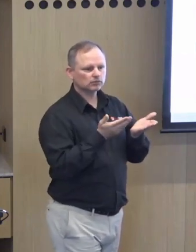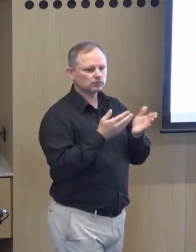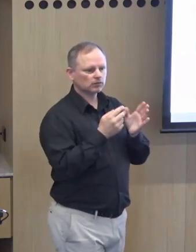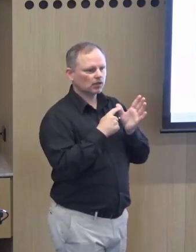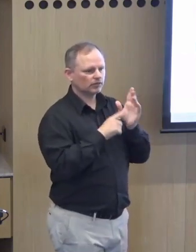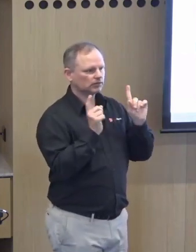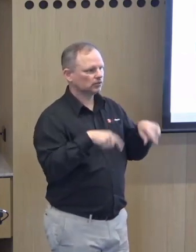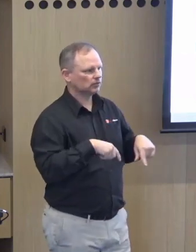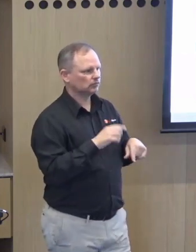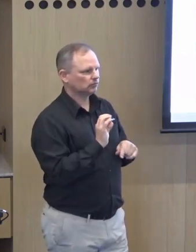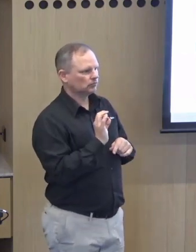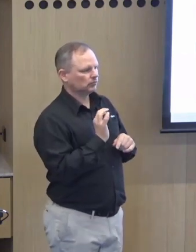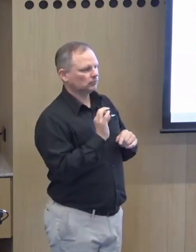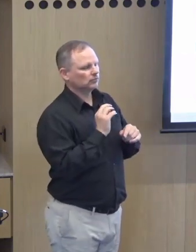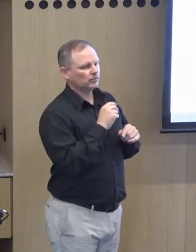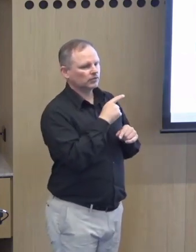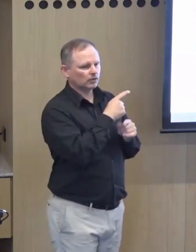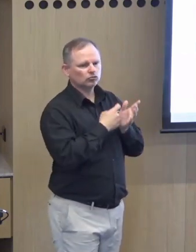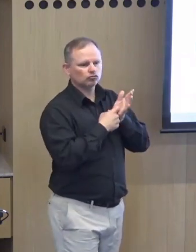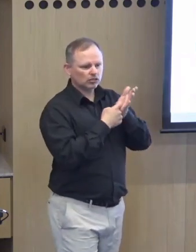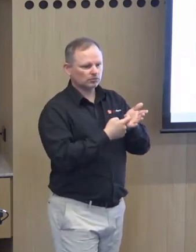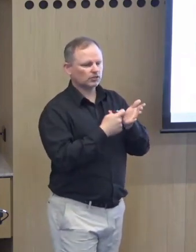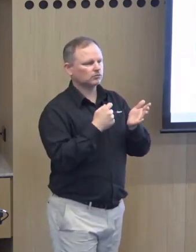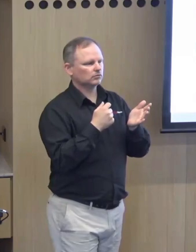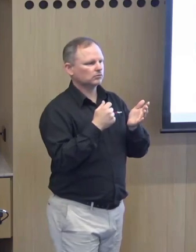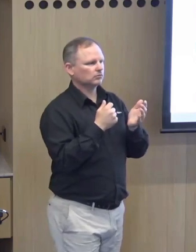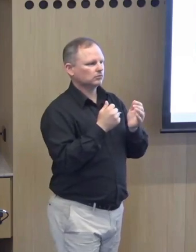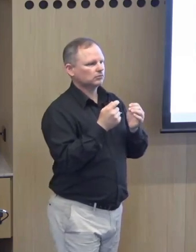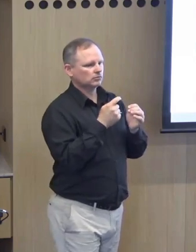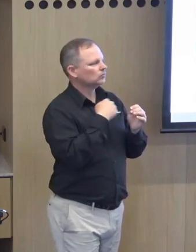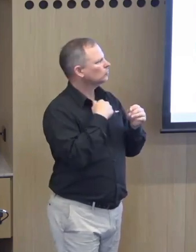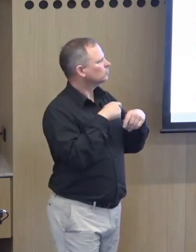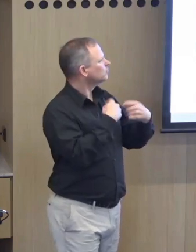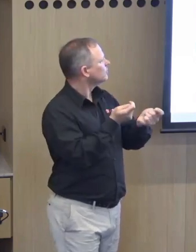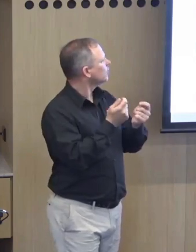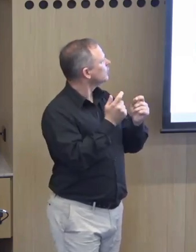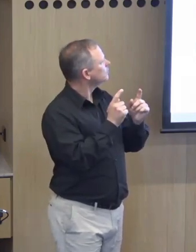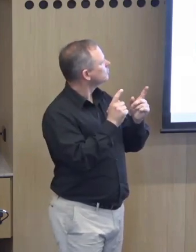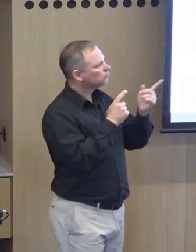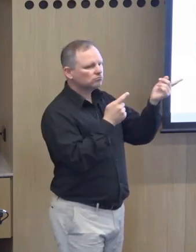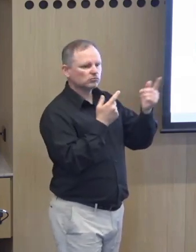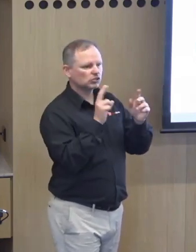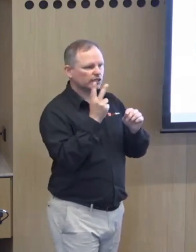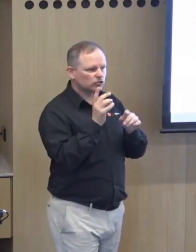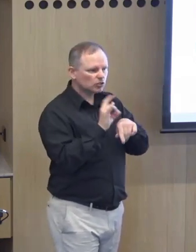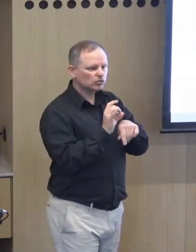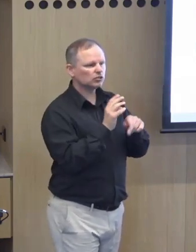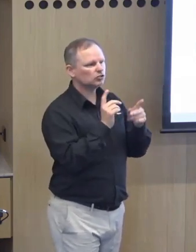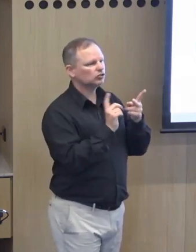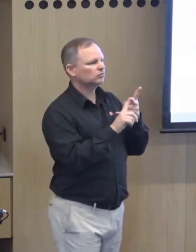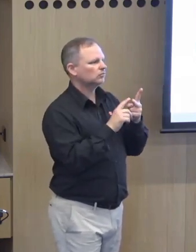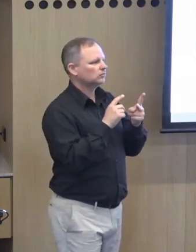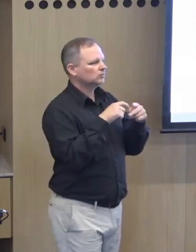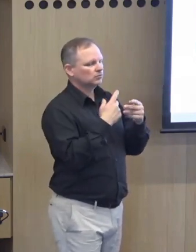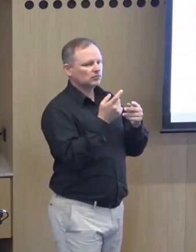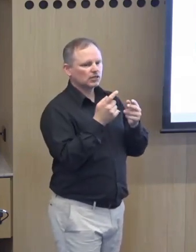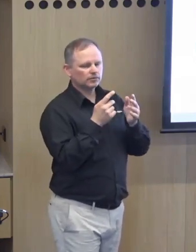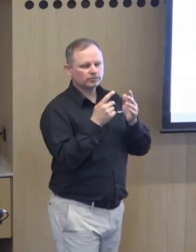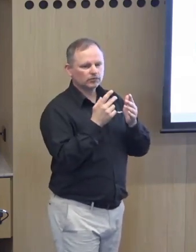we provide we haven't really provided any linkage service at the start we what we're going to need to do is provide uh so things such as the